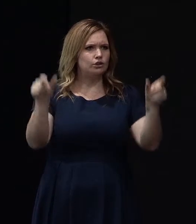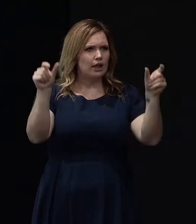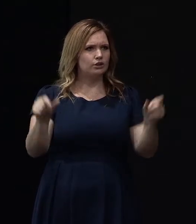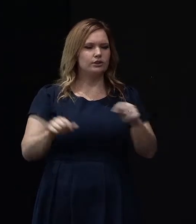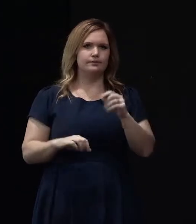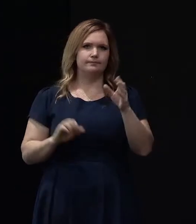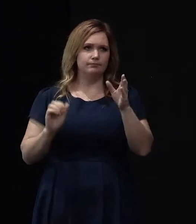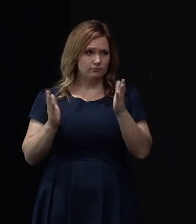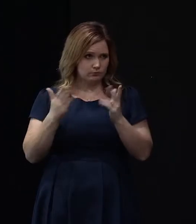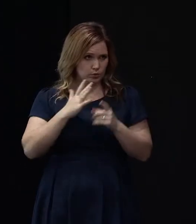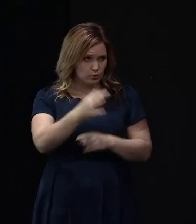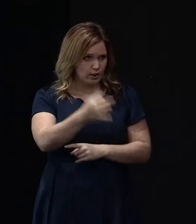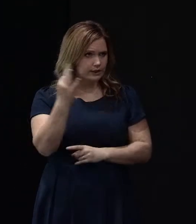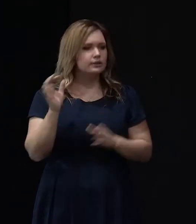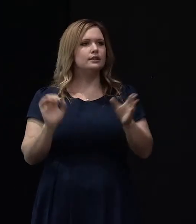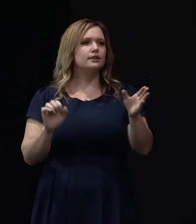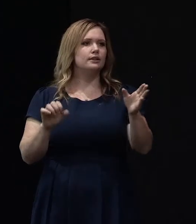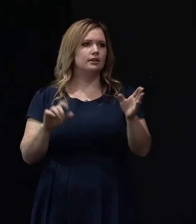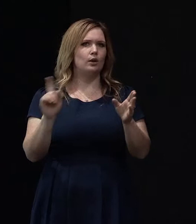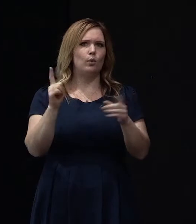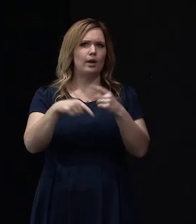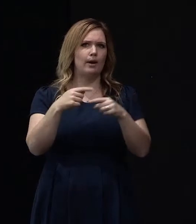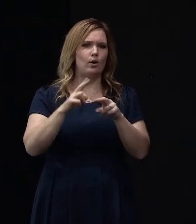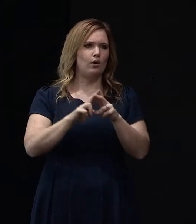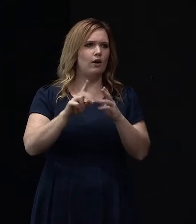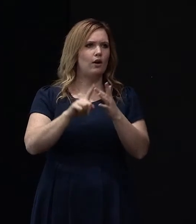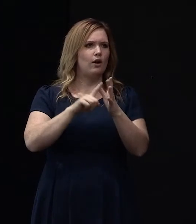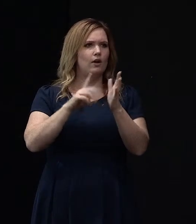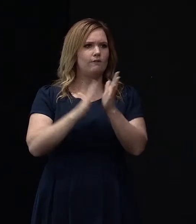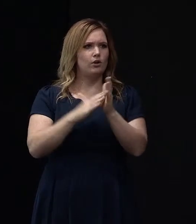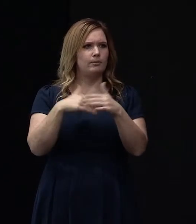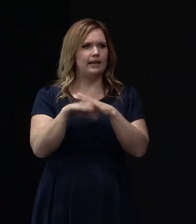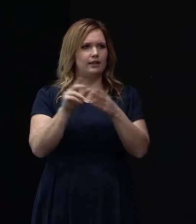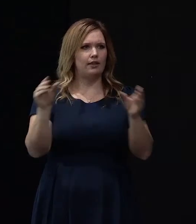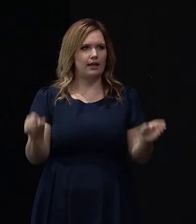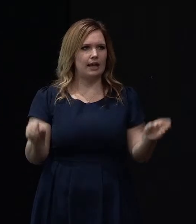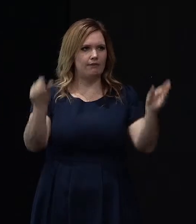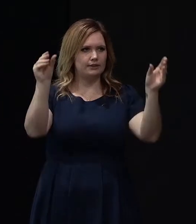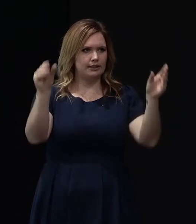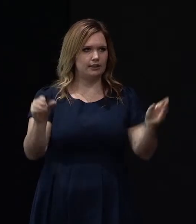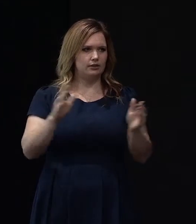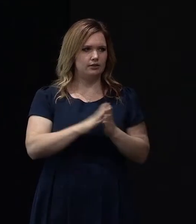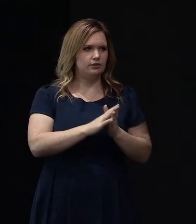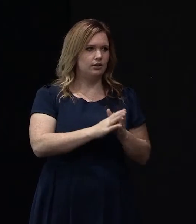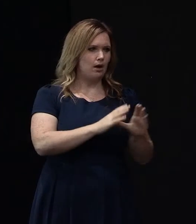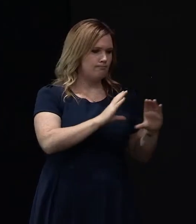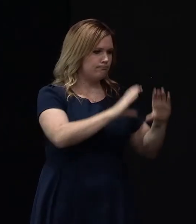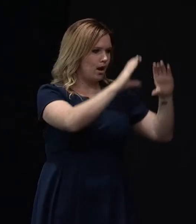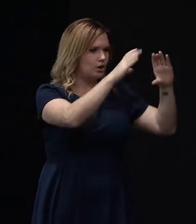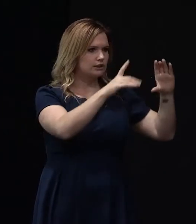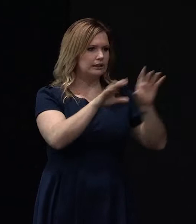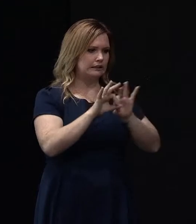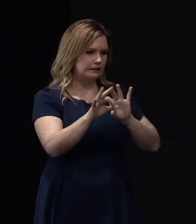Yes. What about foam in the cavity between the block and the timber?